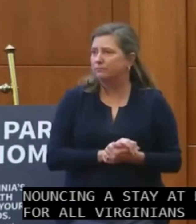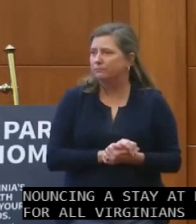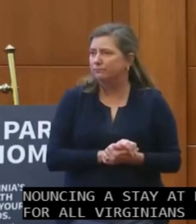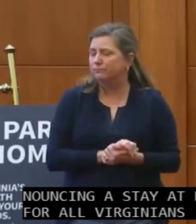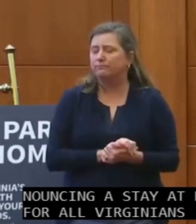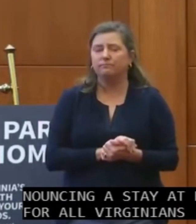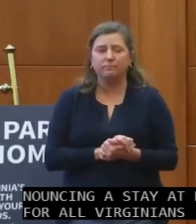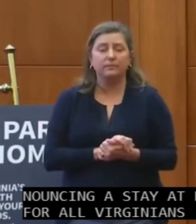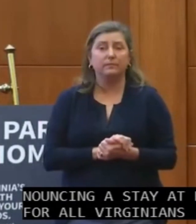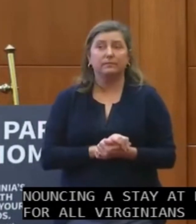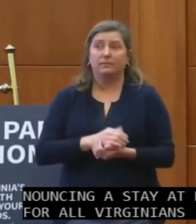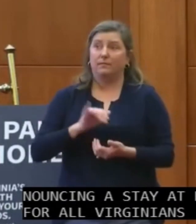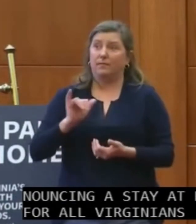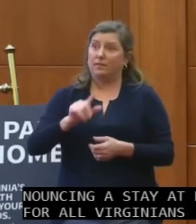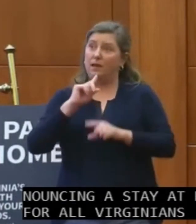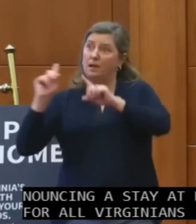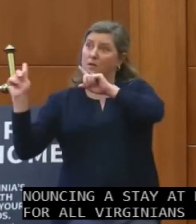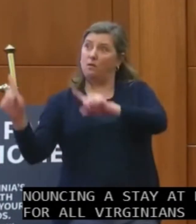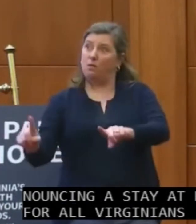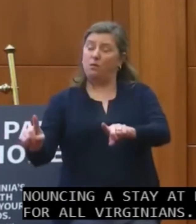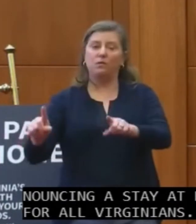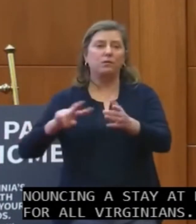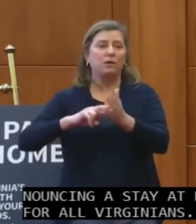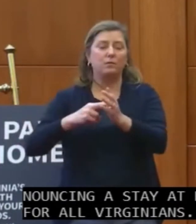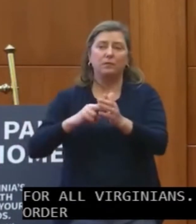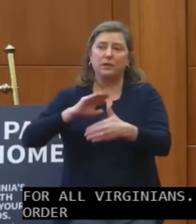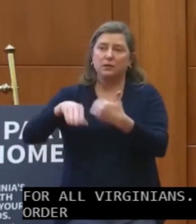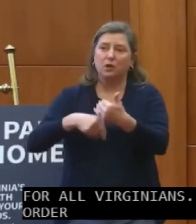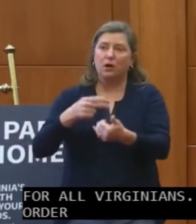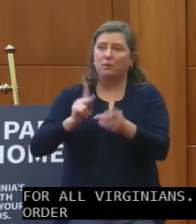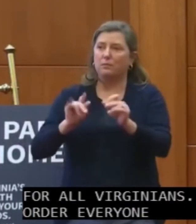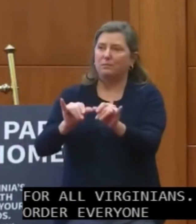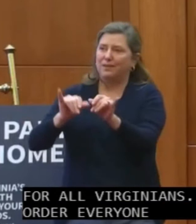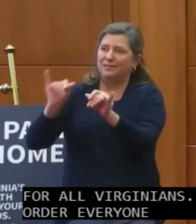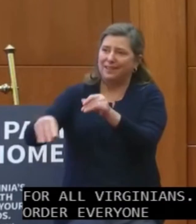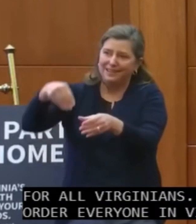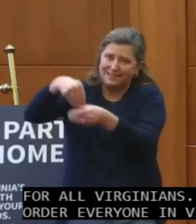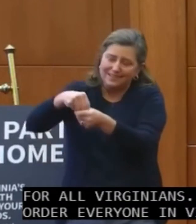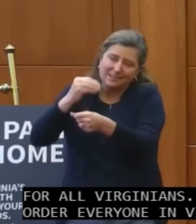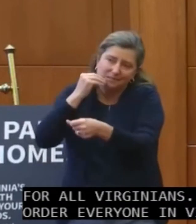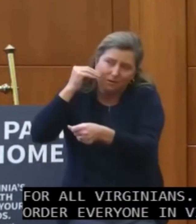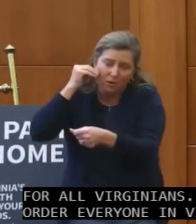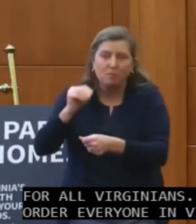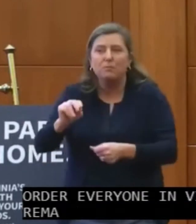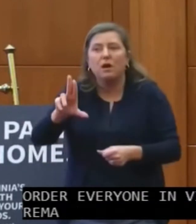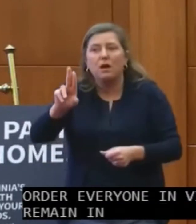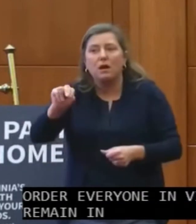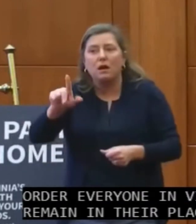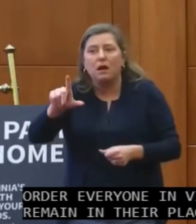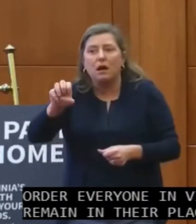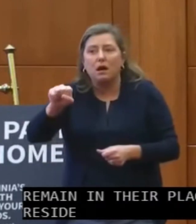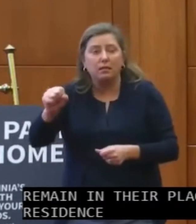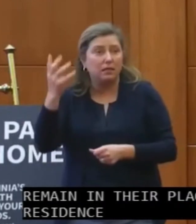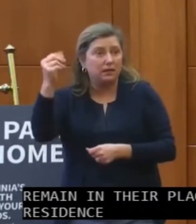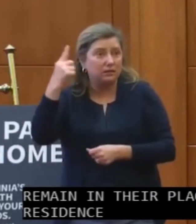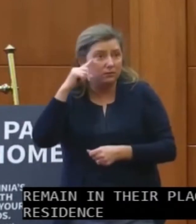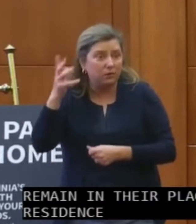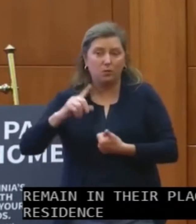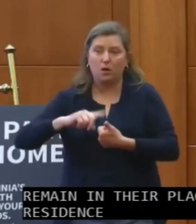Under this order, everyone in Virginia must remain in their place of residence unless they must go out for food,